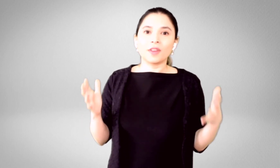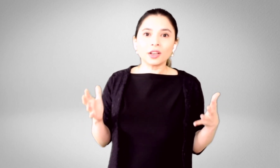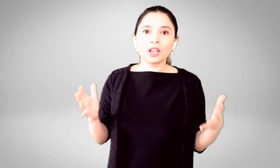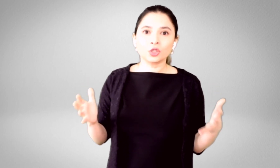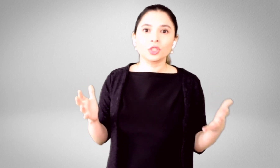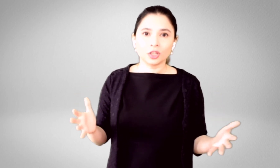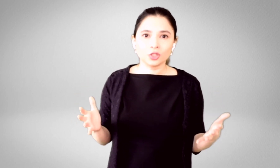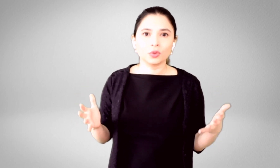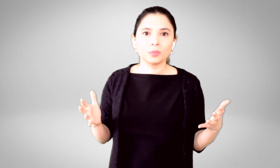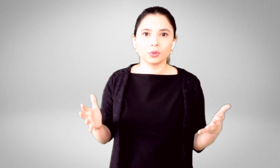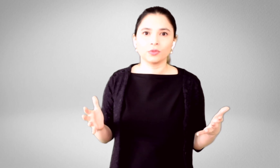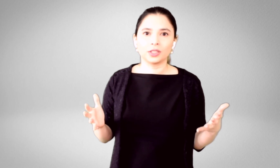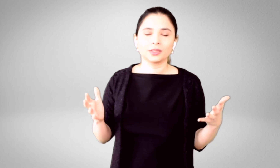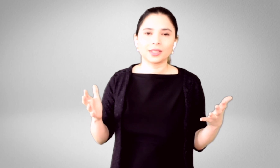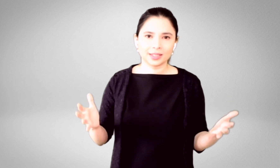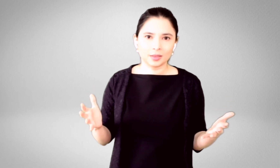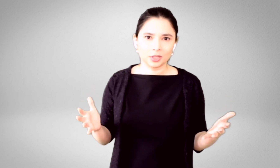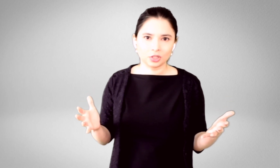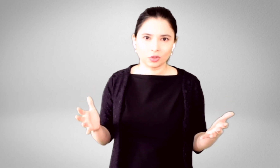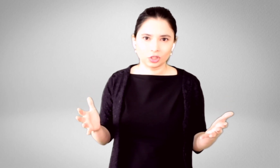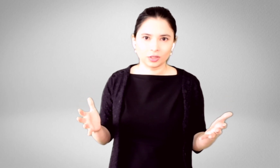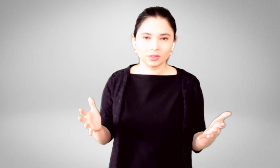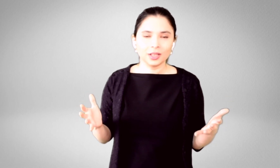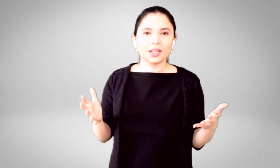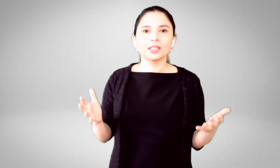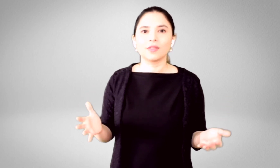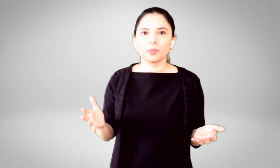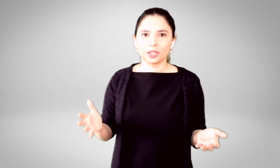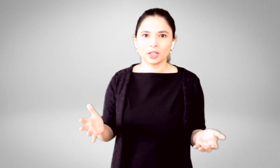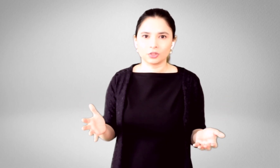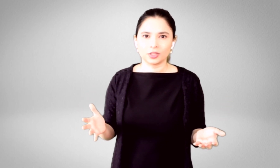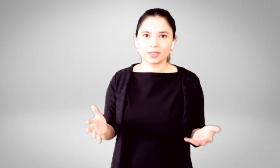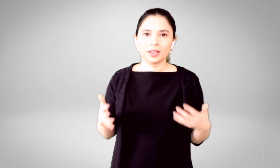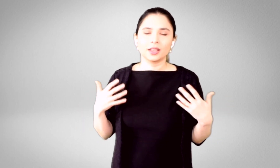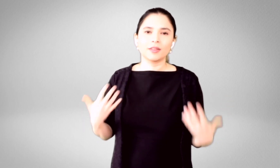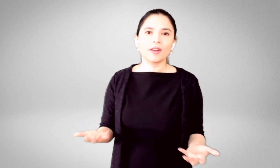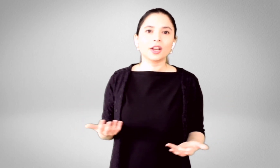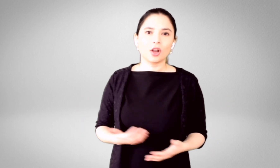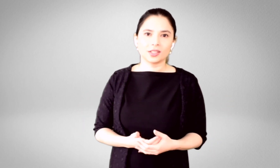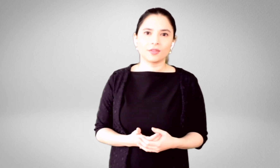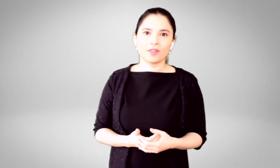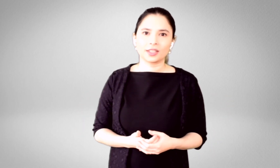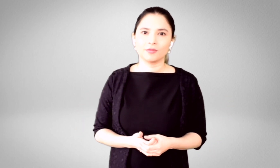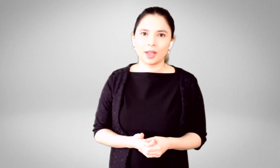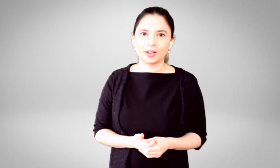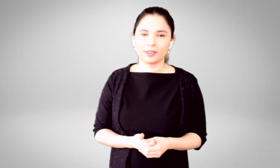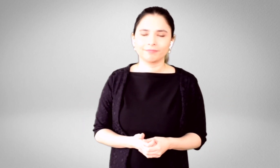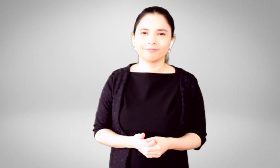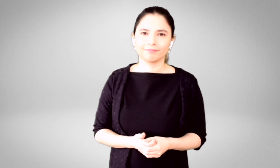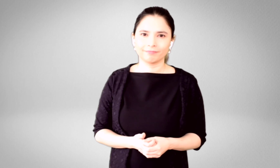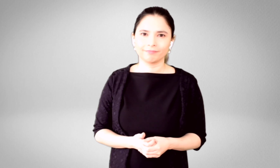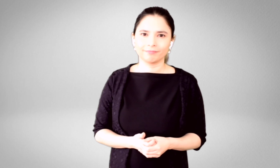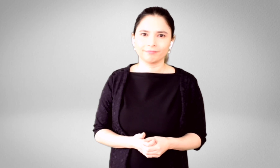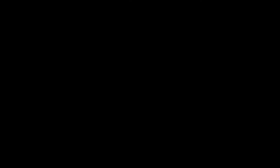very large returns to improving tax administration in developing countries in a very cost-effective manner. ...